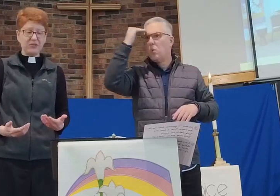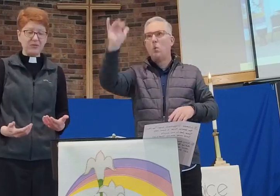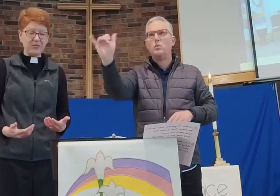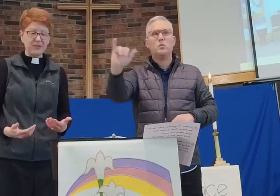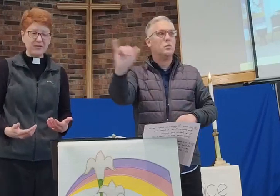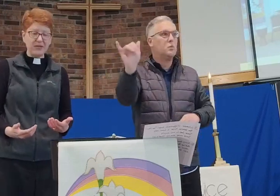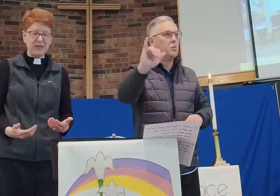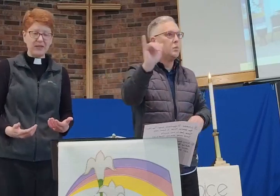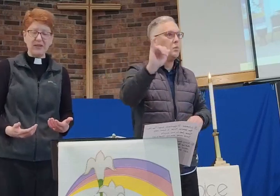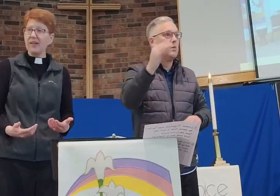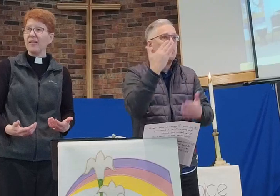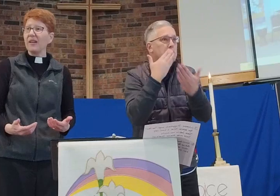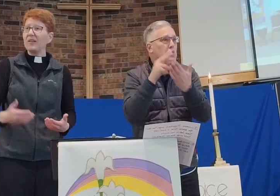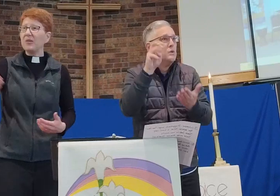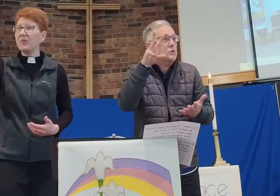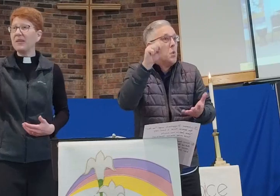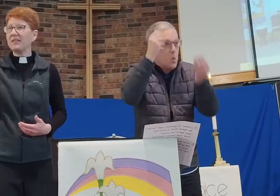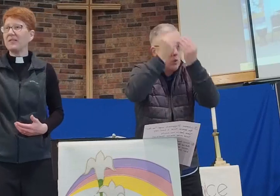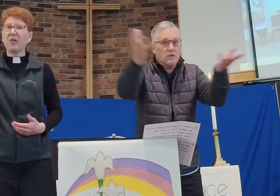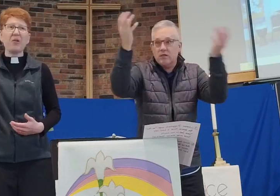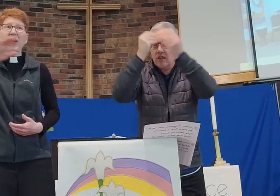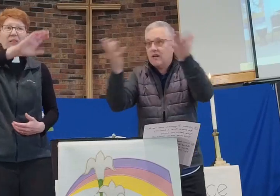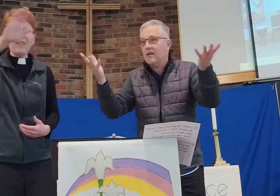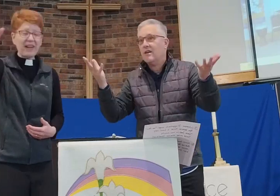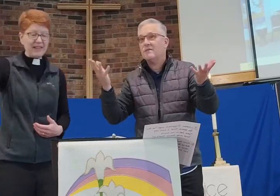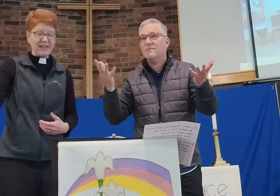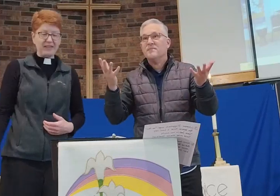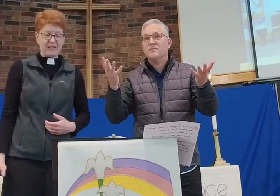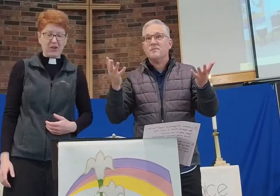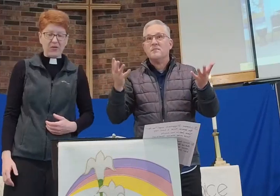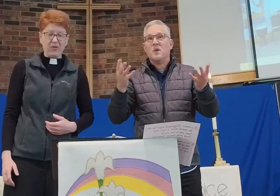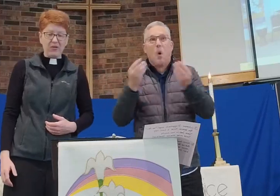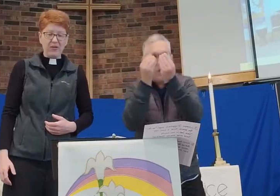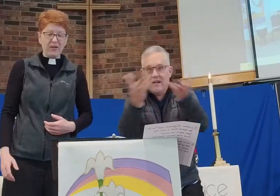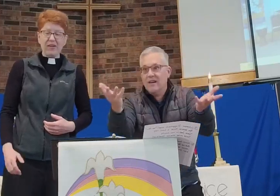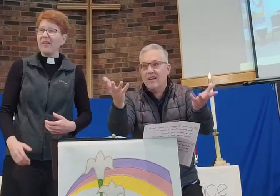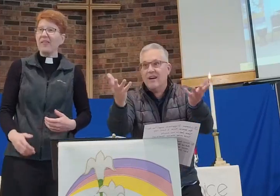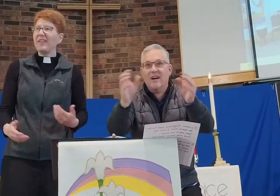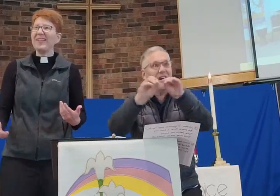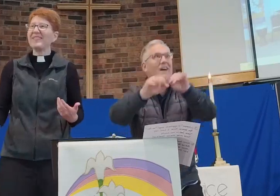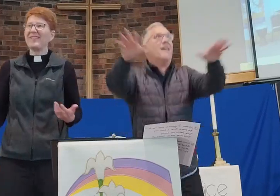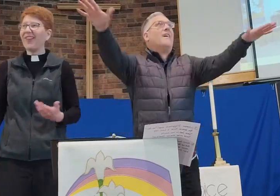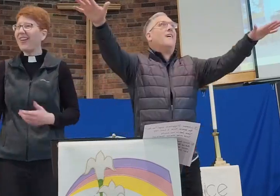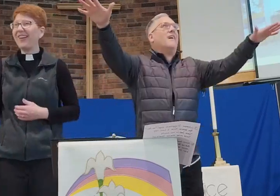news. You need to know. They need to know. That he's gone.